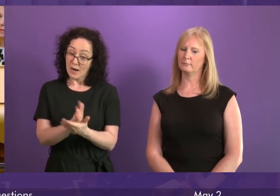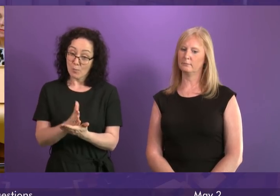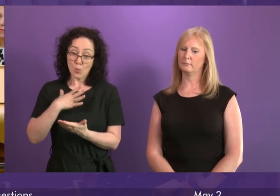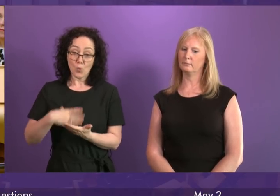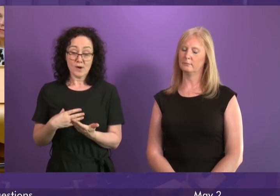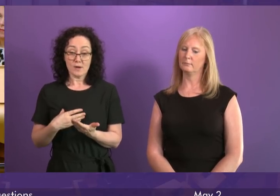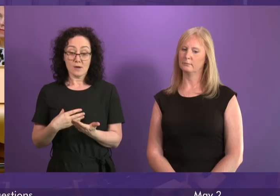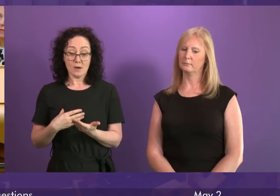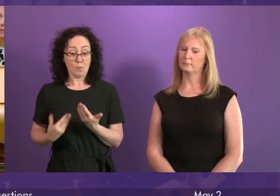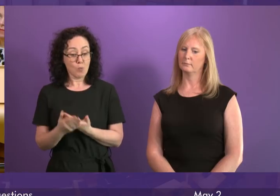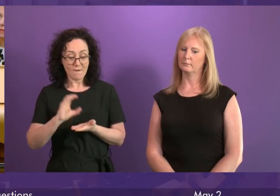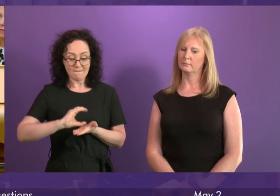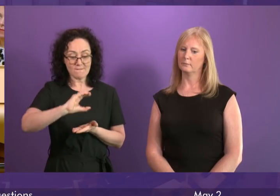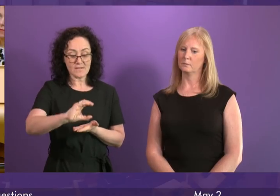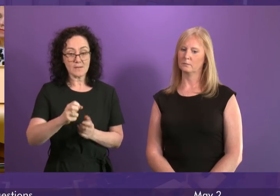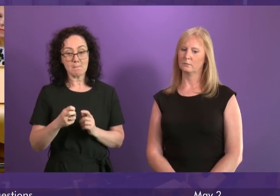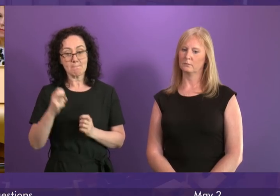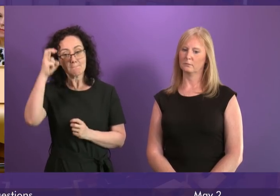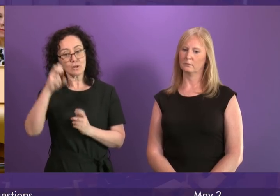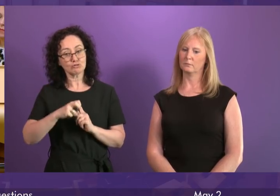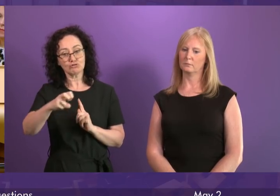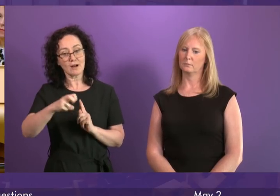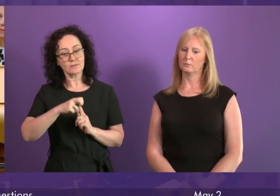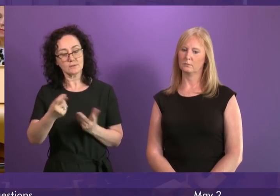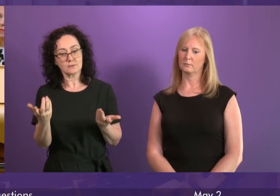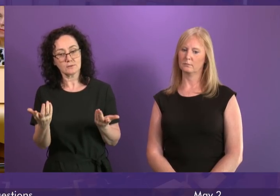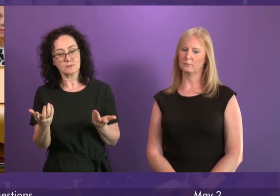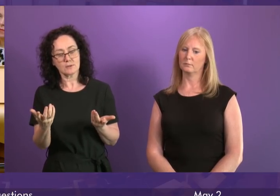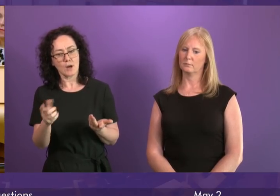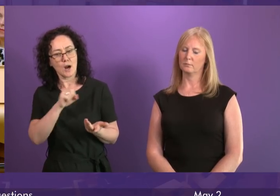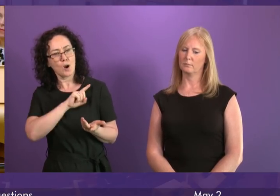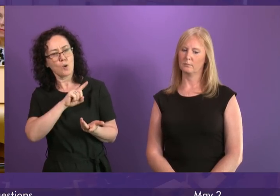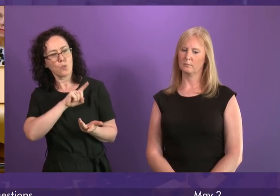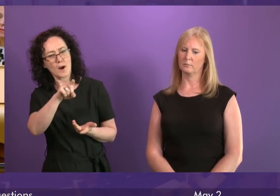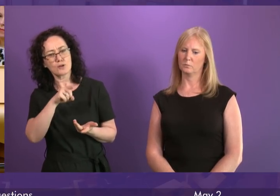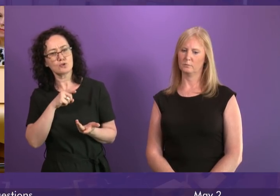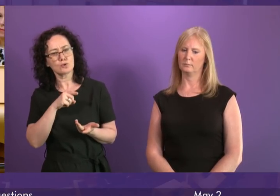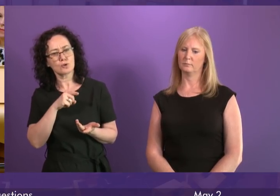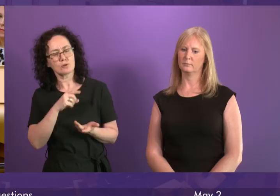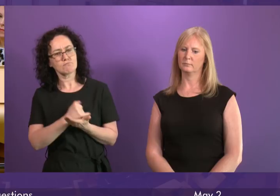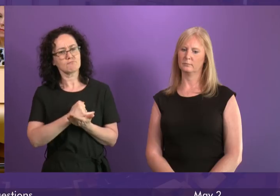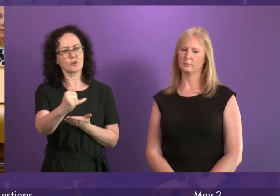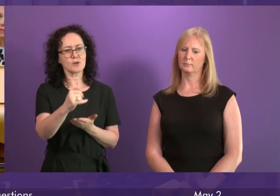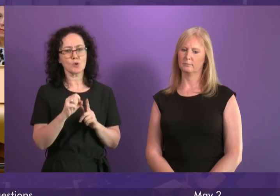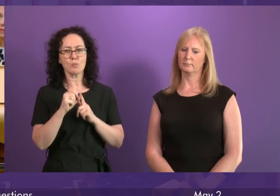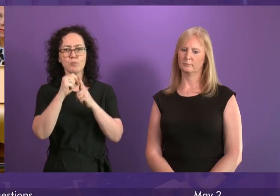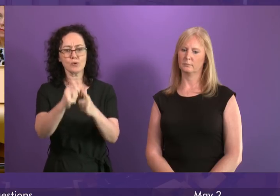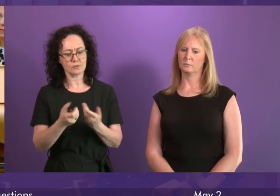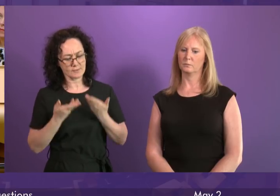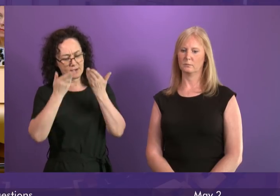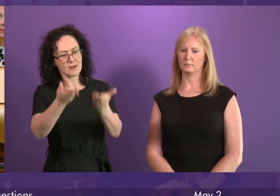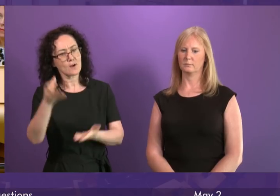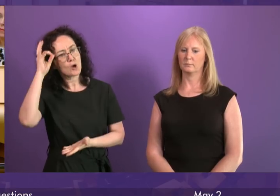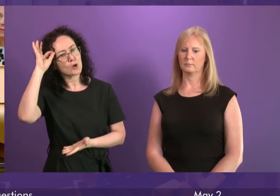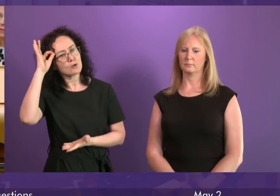see greater investment in bus travel for example why on earth are they so opposed to the proposal to give councils power to